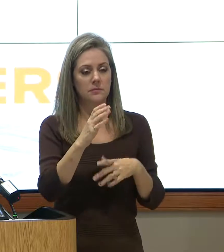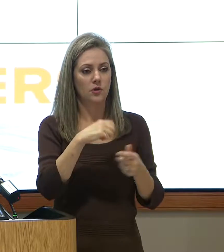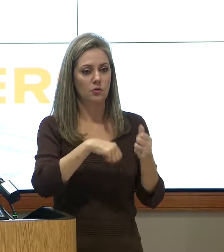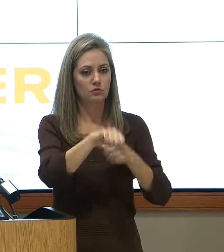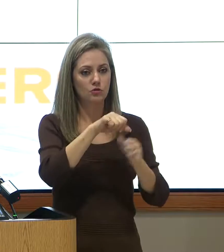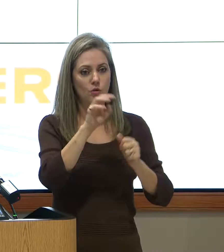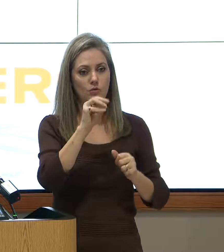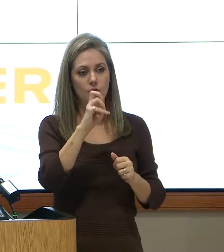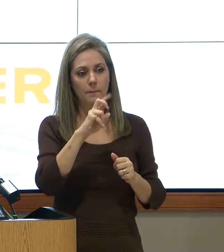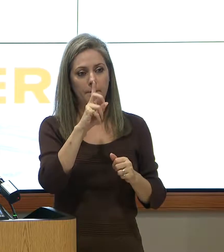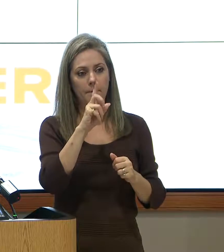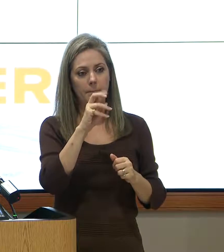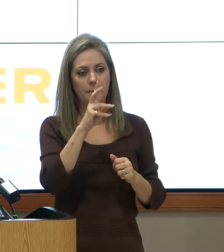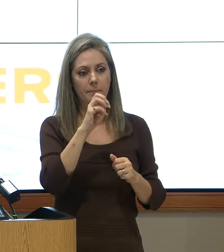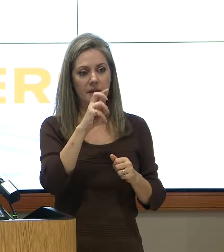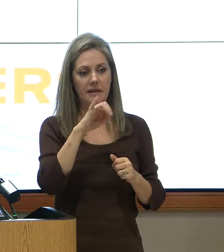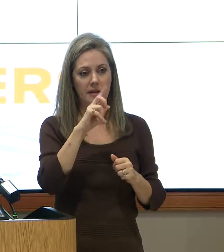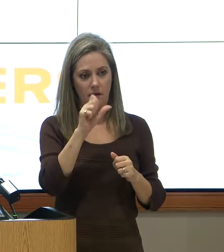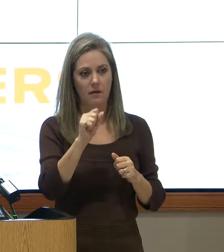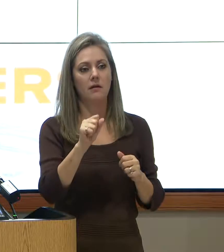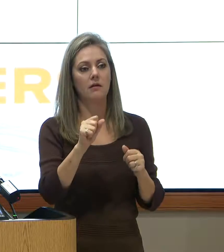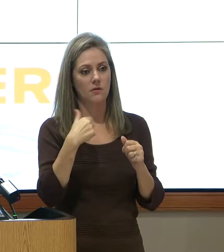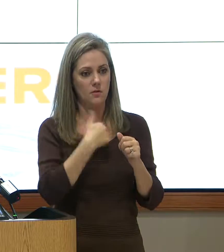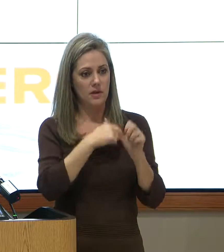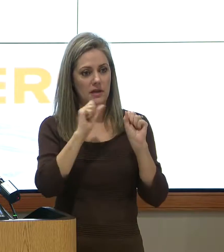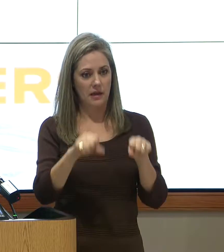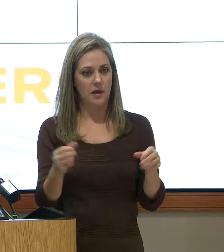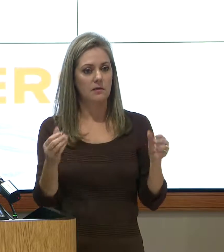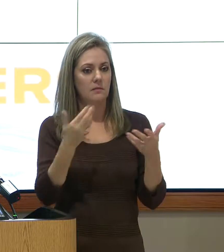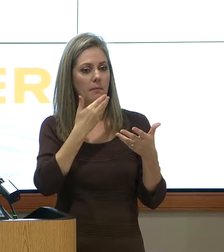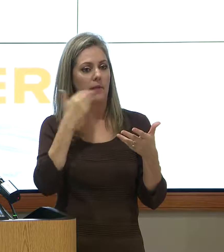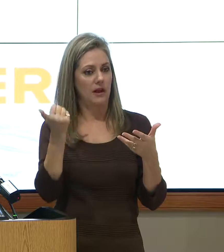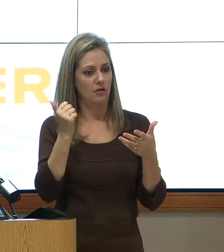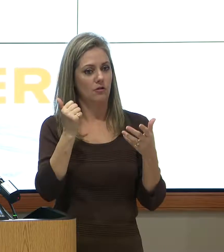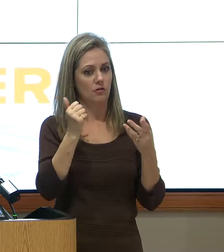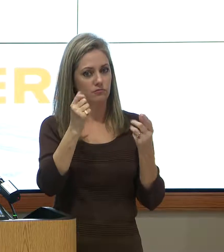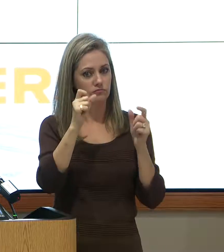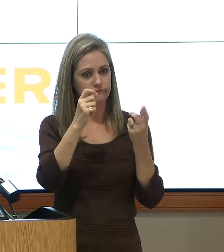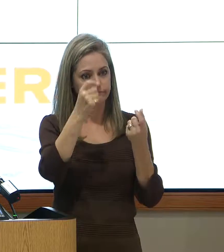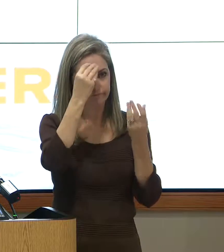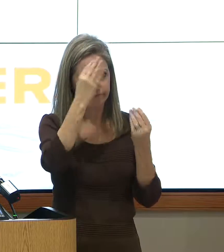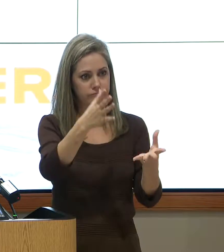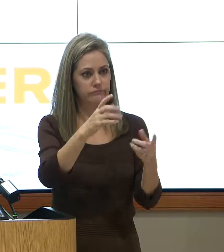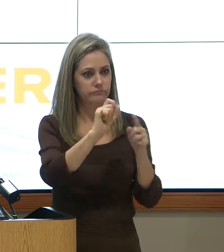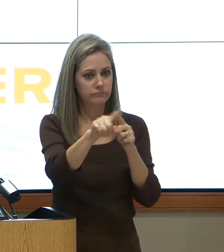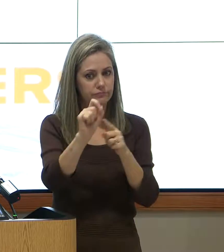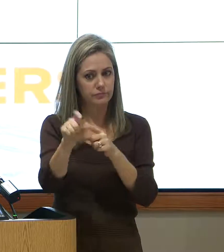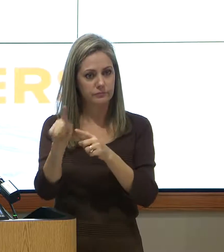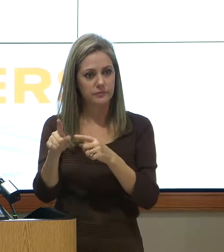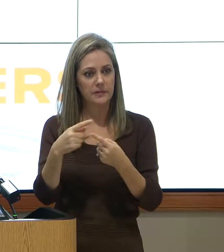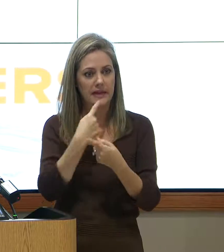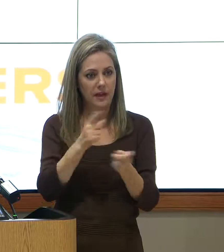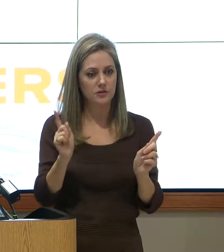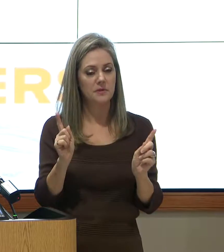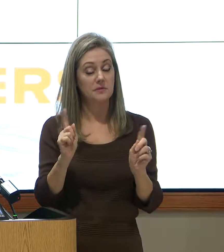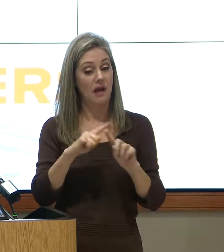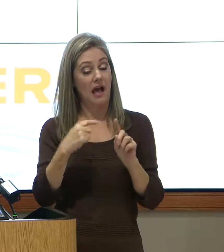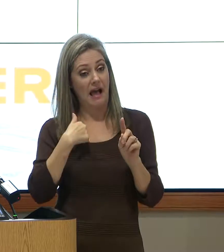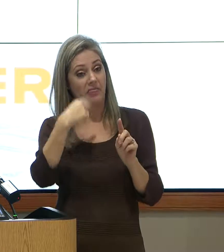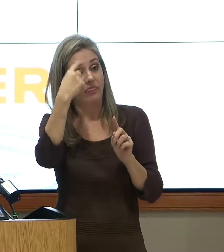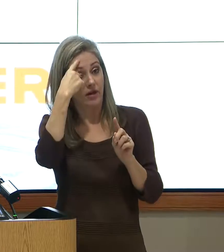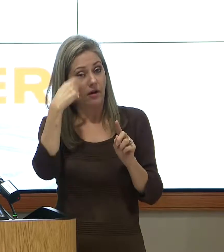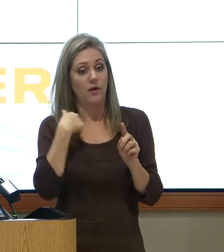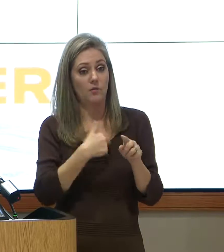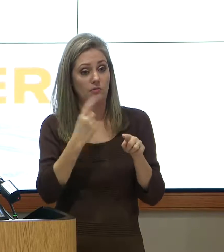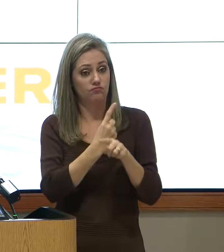is a tool that we're looking at expanding our footprint into to get more announcements out that way. We were fairly regular, I thought, in putting